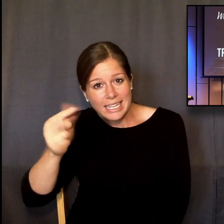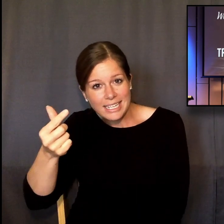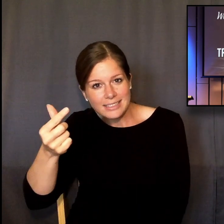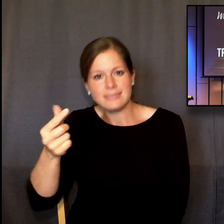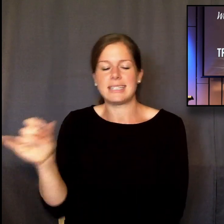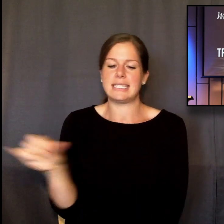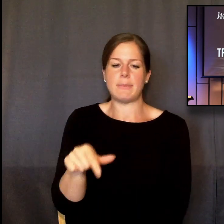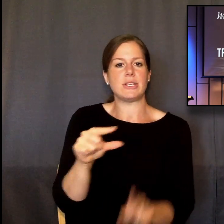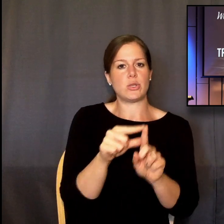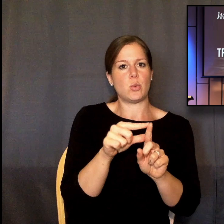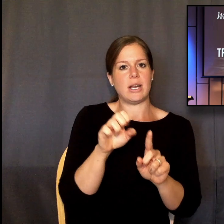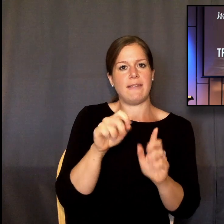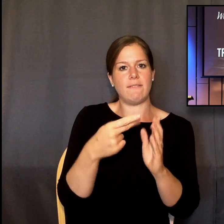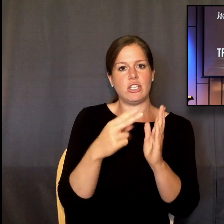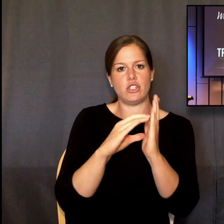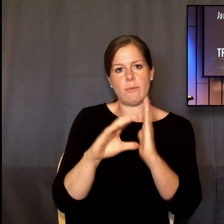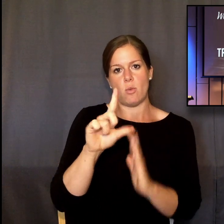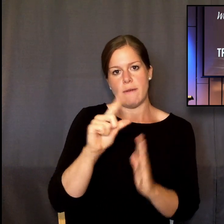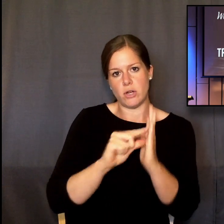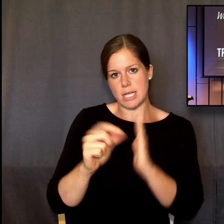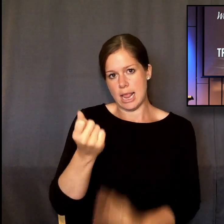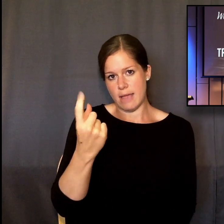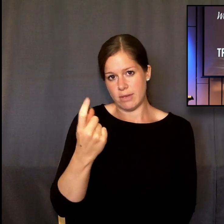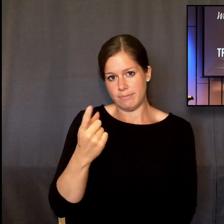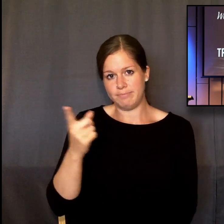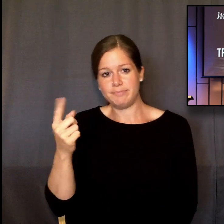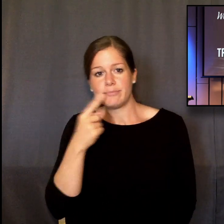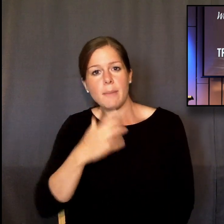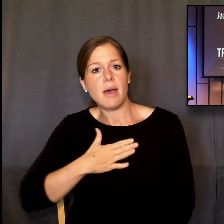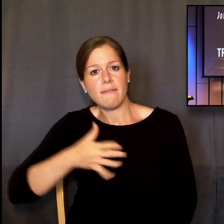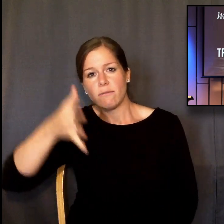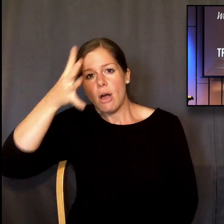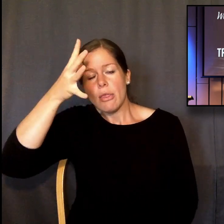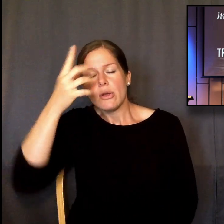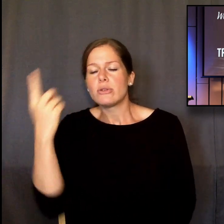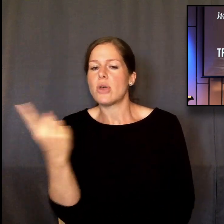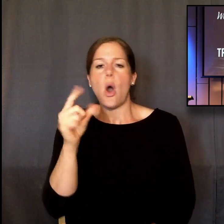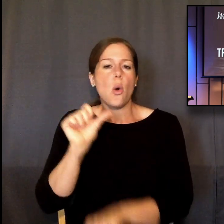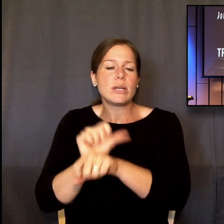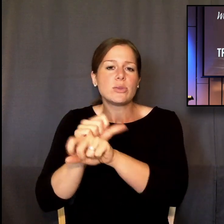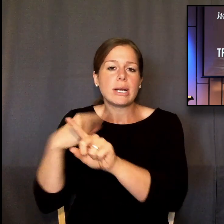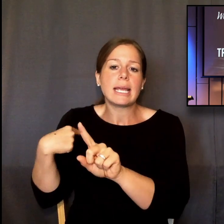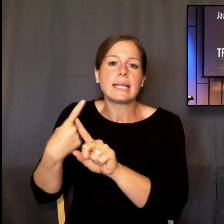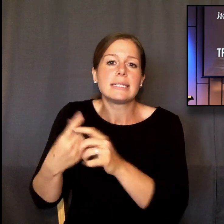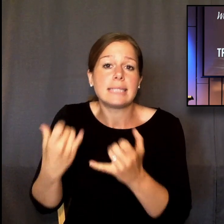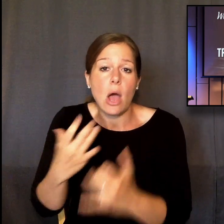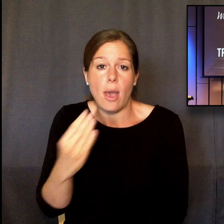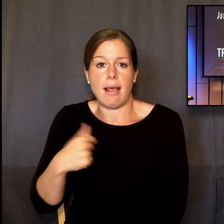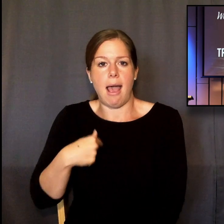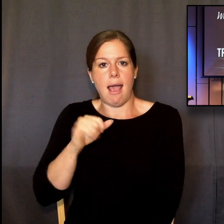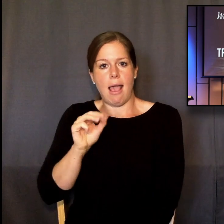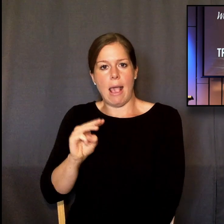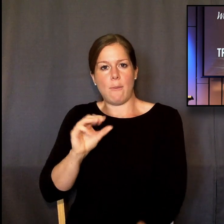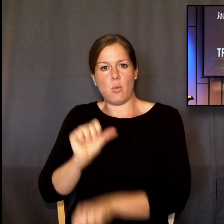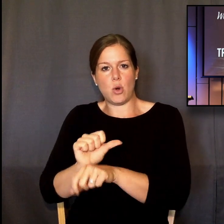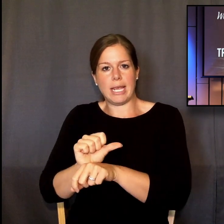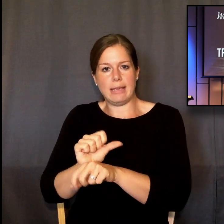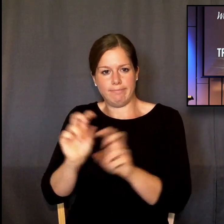this word in Ephesians 1, 11. My father is always working until now. And he says, and I am working. So